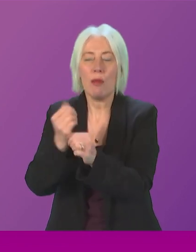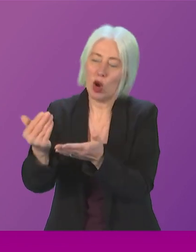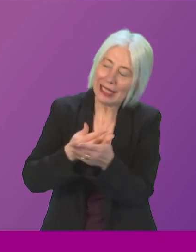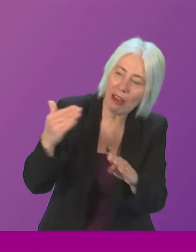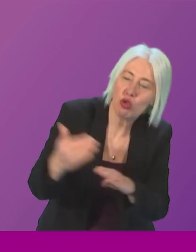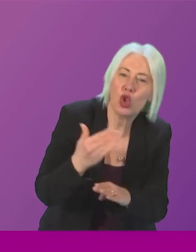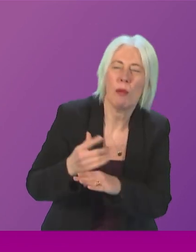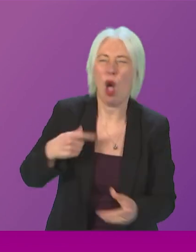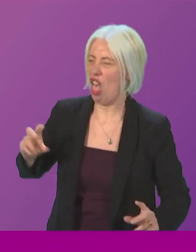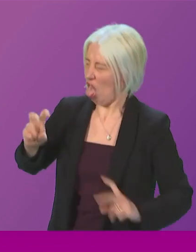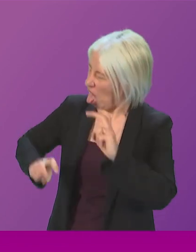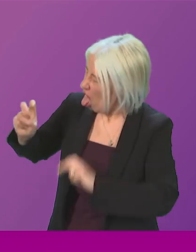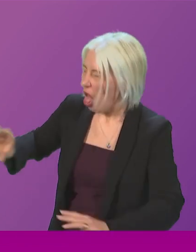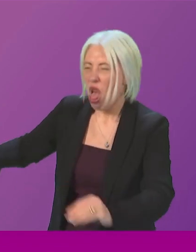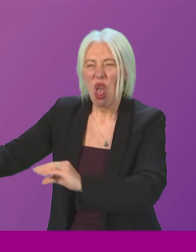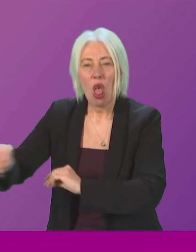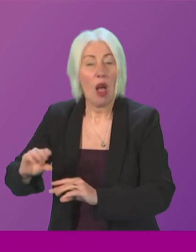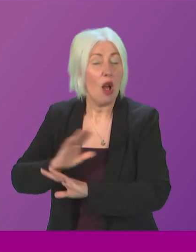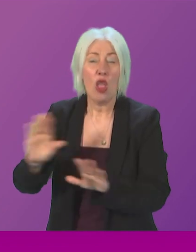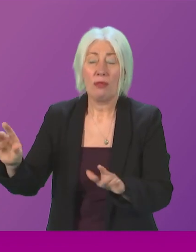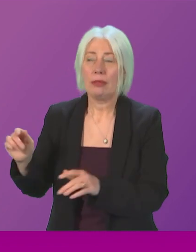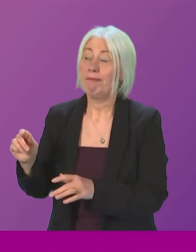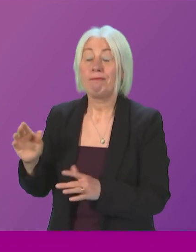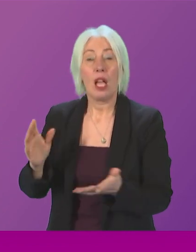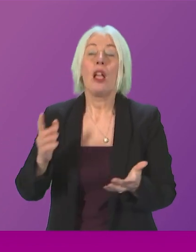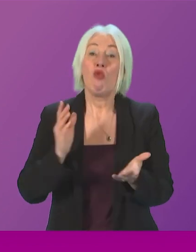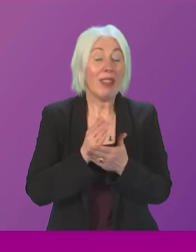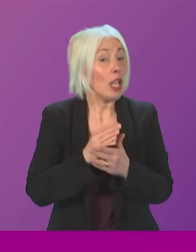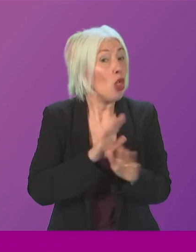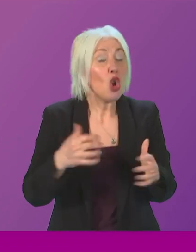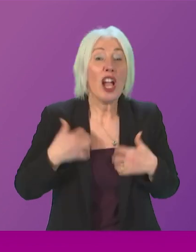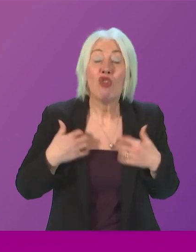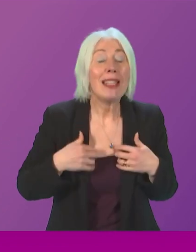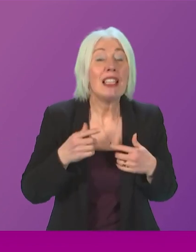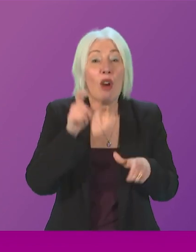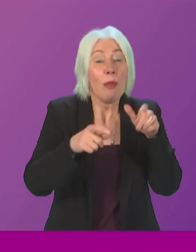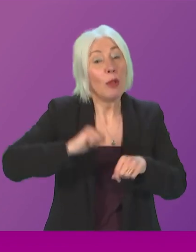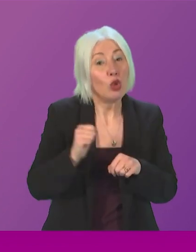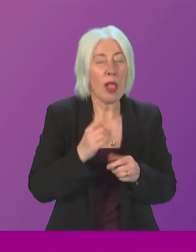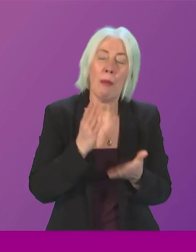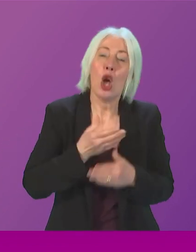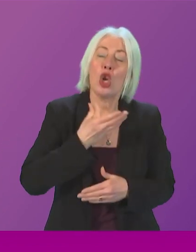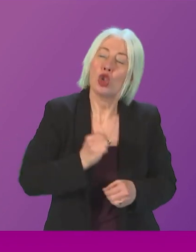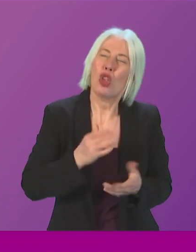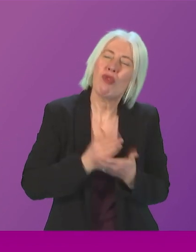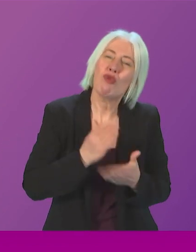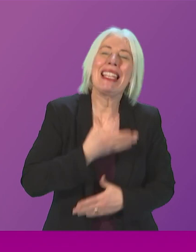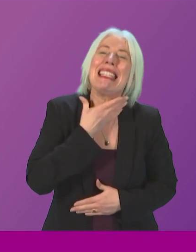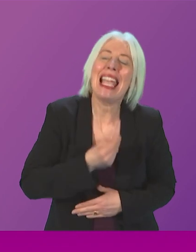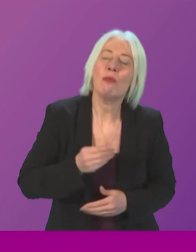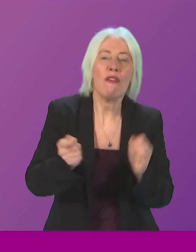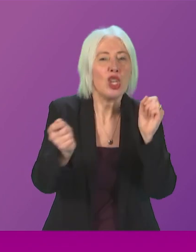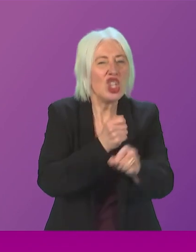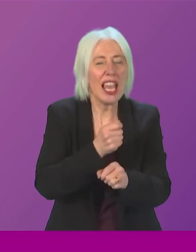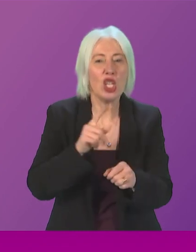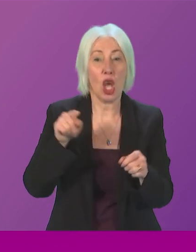not acting in the incest of the people of Scotland because Scotland is desperate for change and desperate to get rid of two failing governments